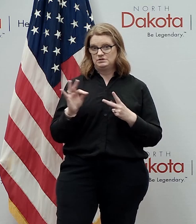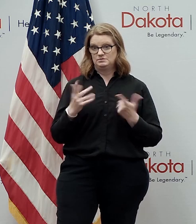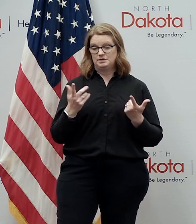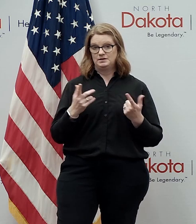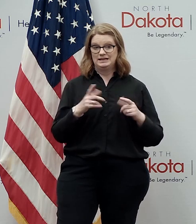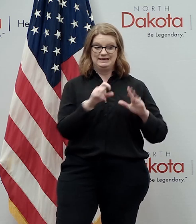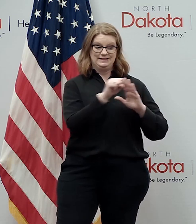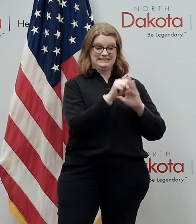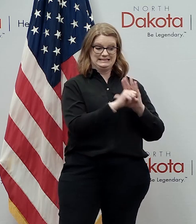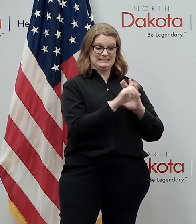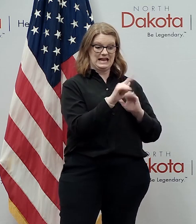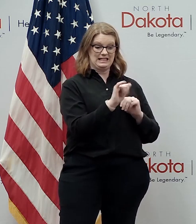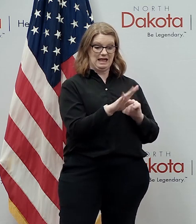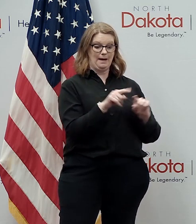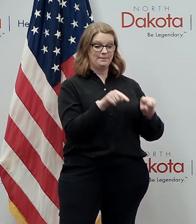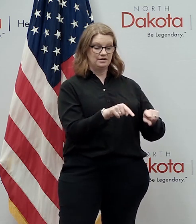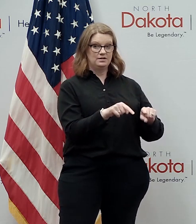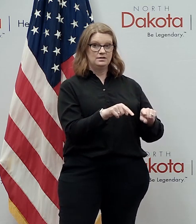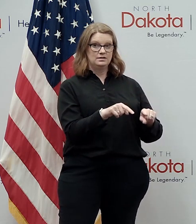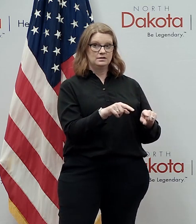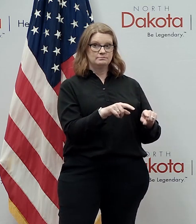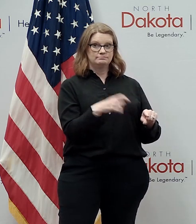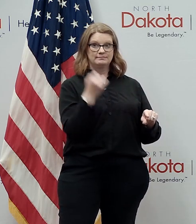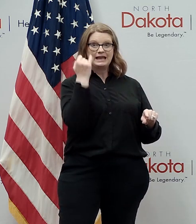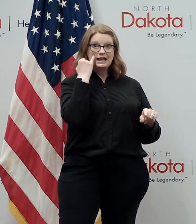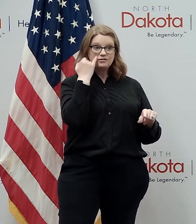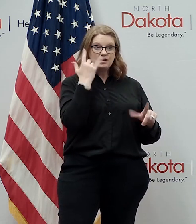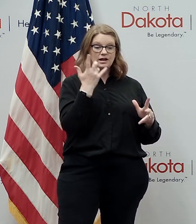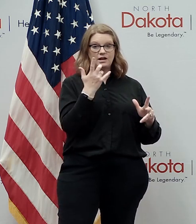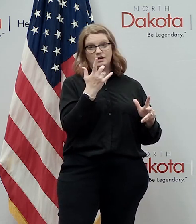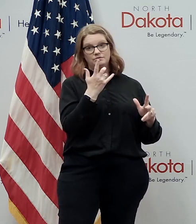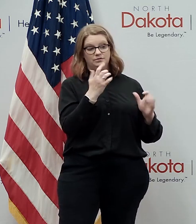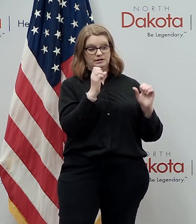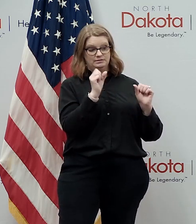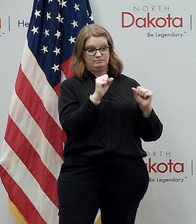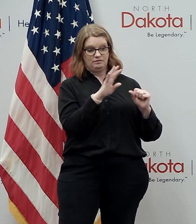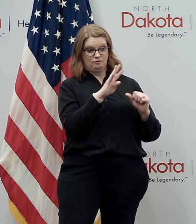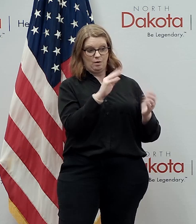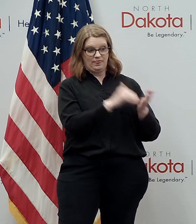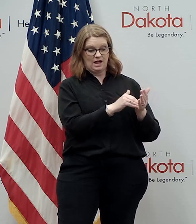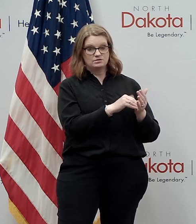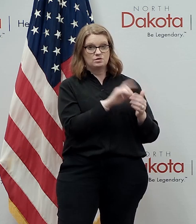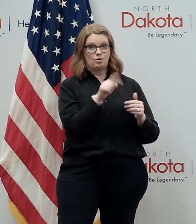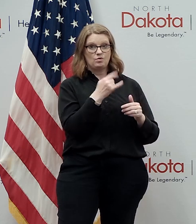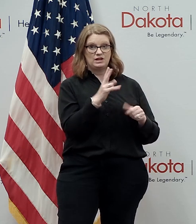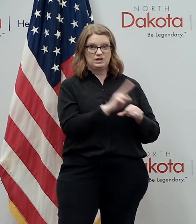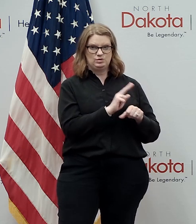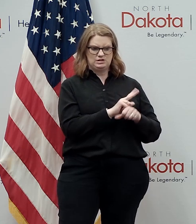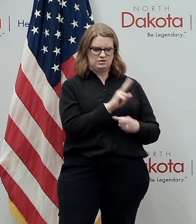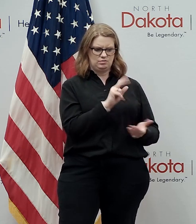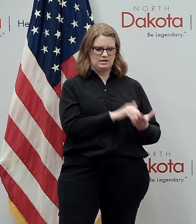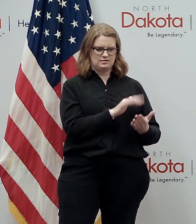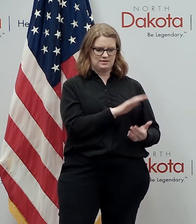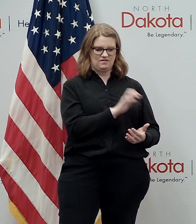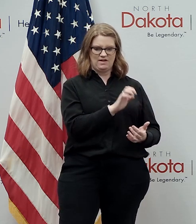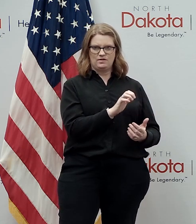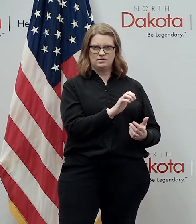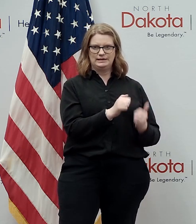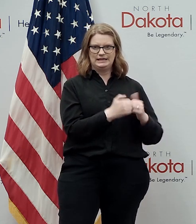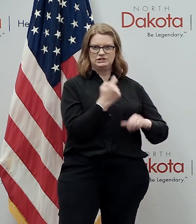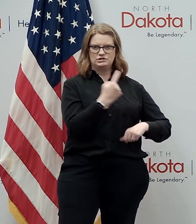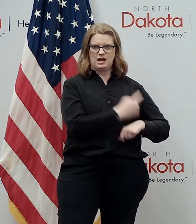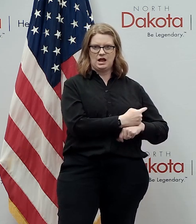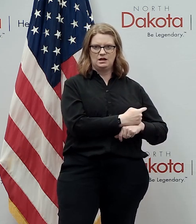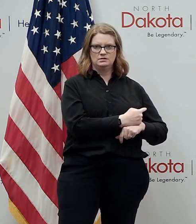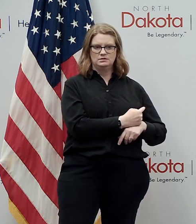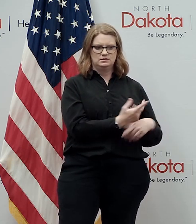in the state lab itself, if we've got the capacity for 4,000, we're say only using 2,500 on a day, I just